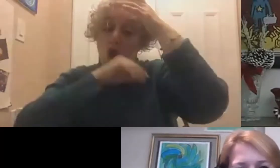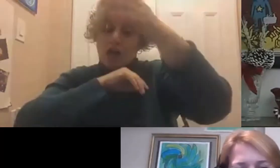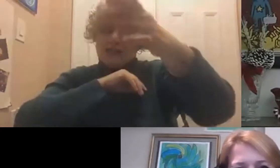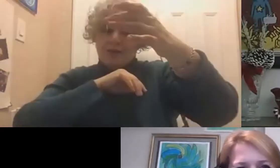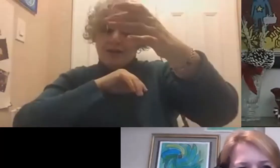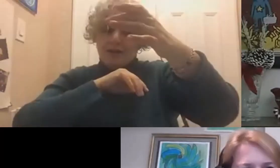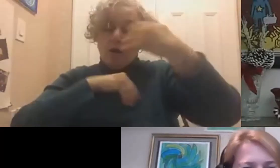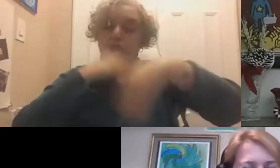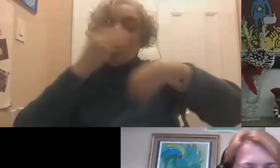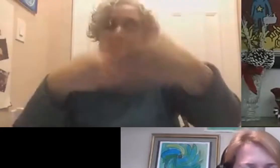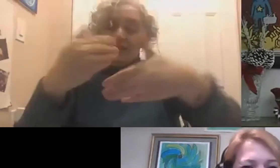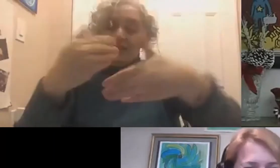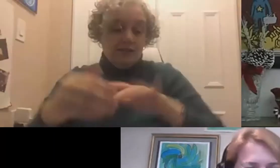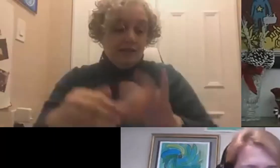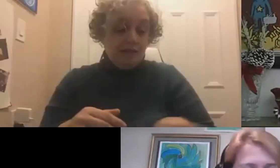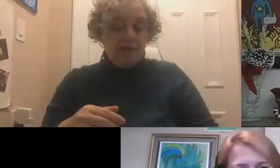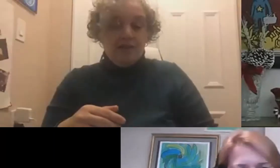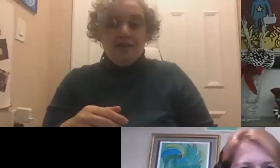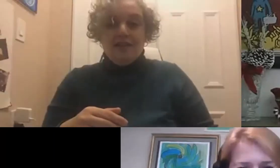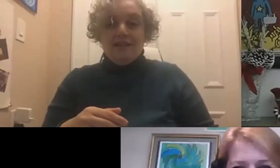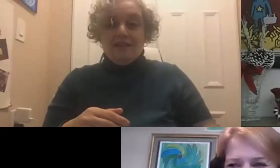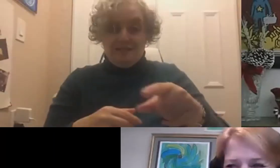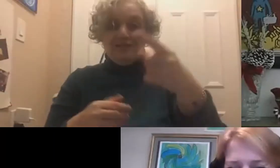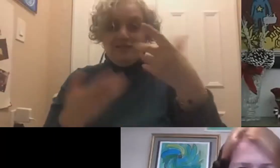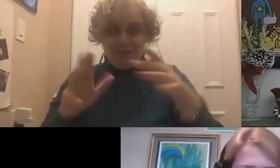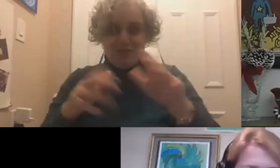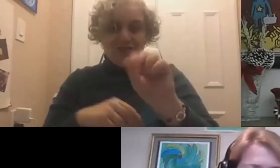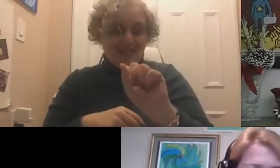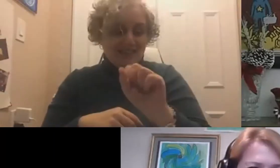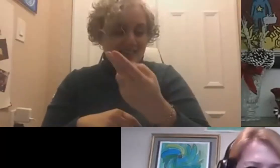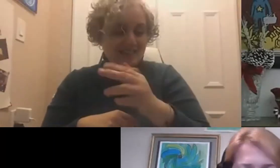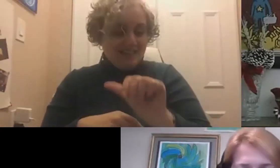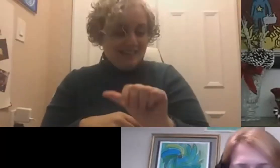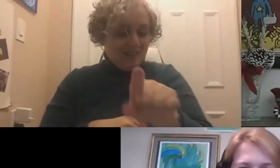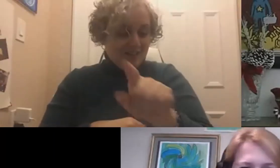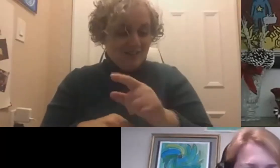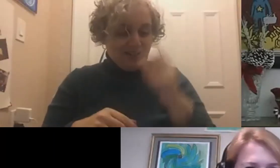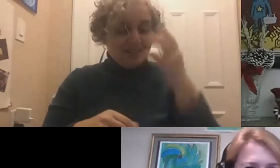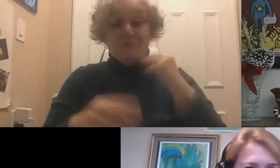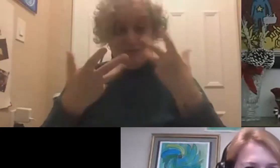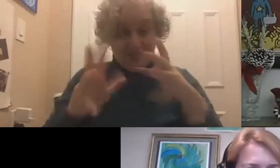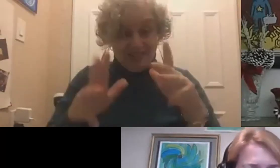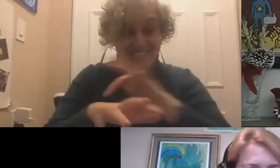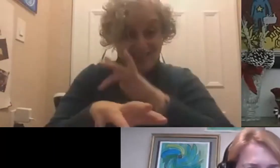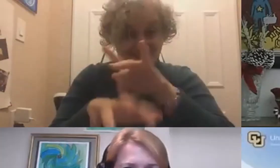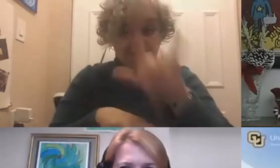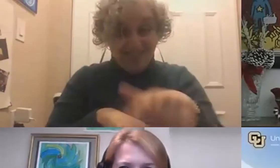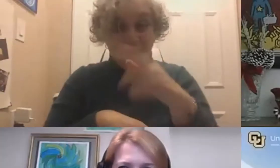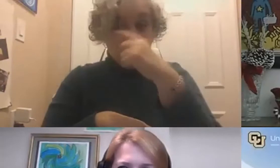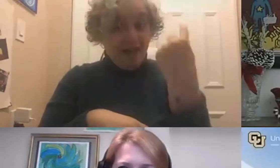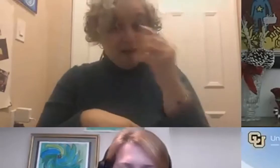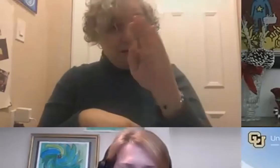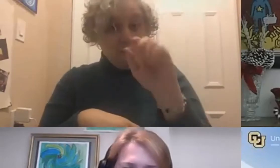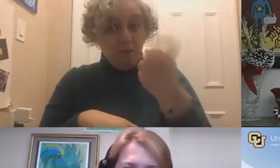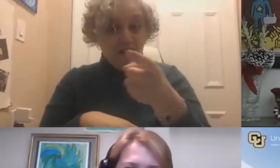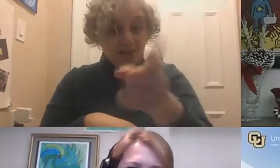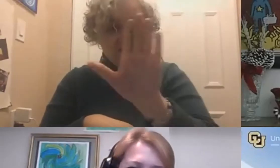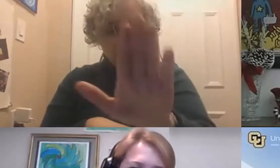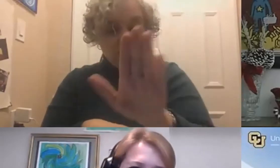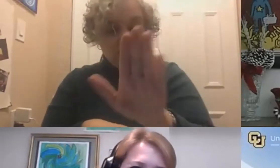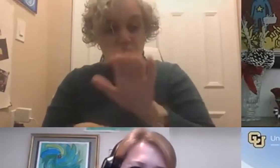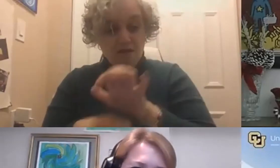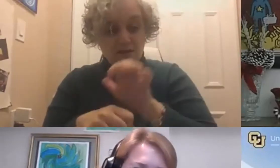you've experienced the black box of recruiting as well, haven't you, with the, you know, in your work.